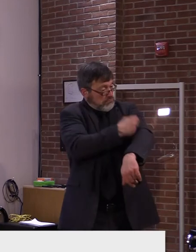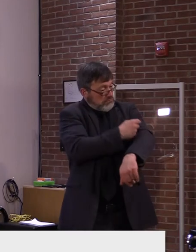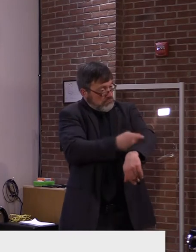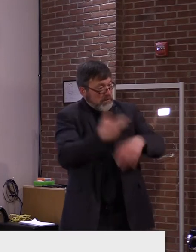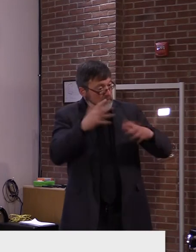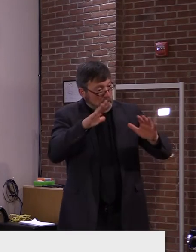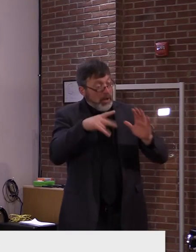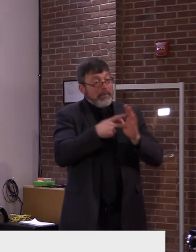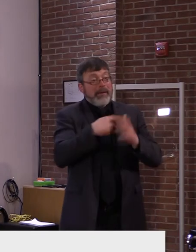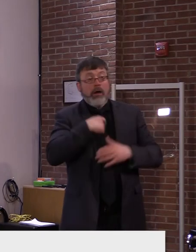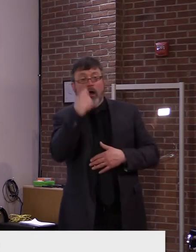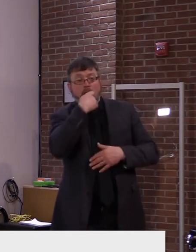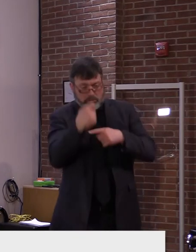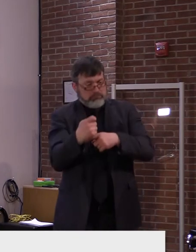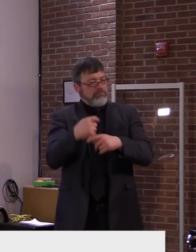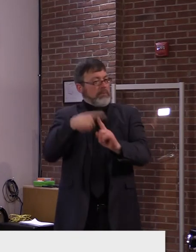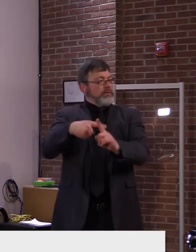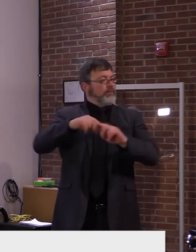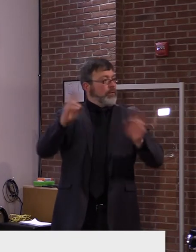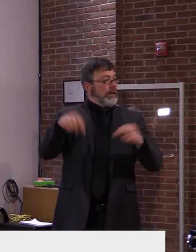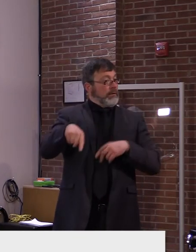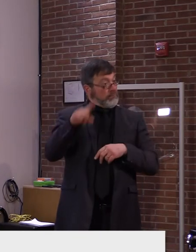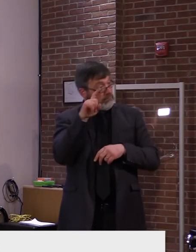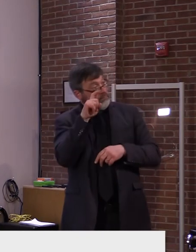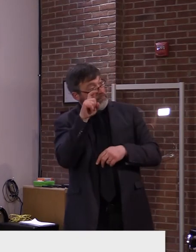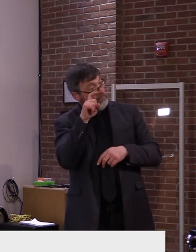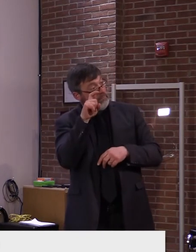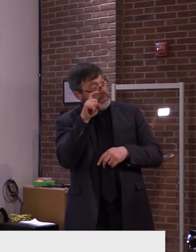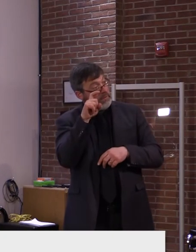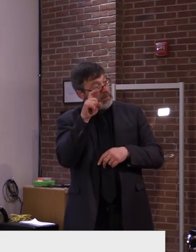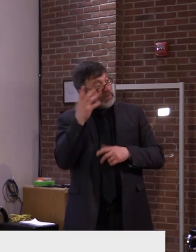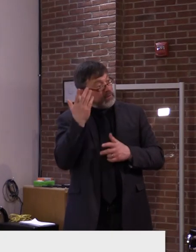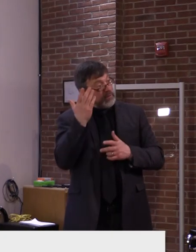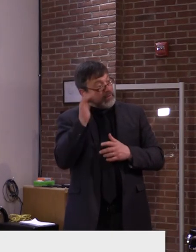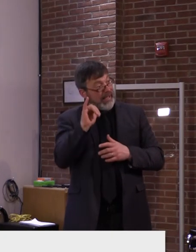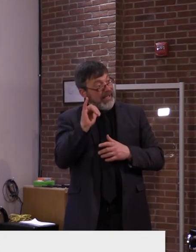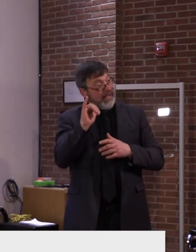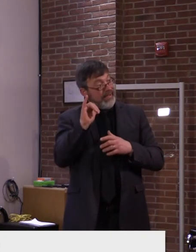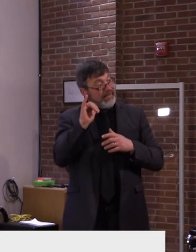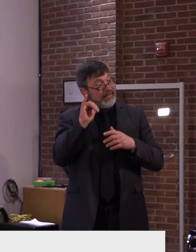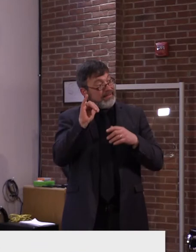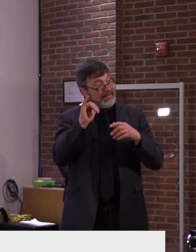can the antigen test be used over time to, um,